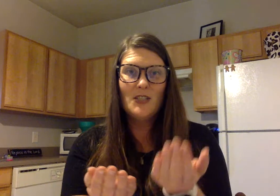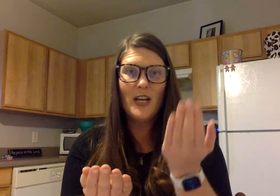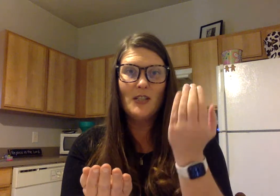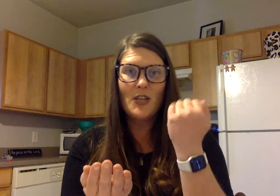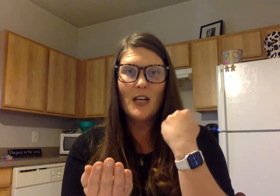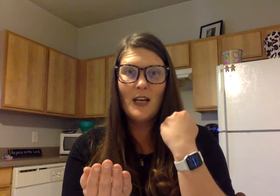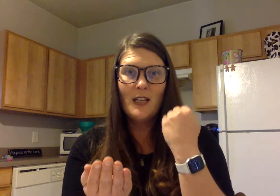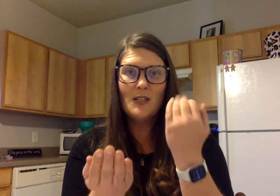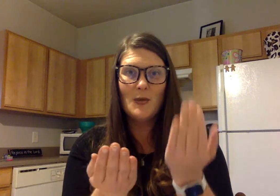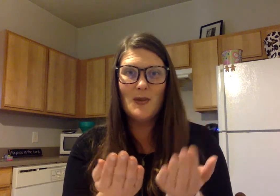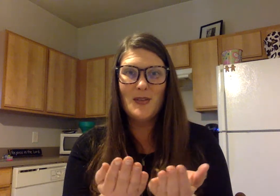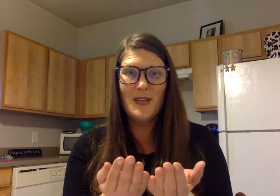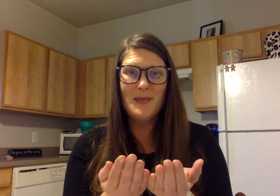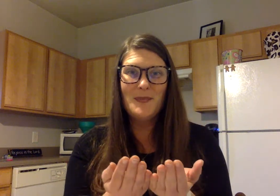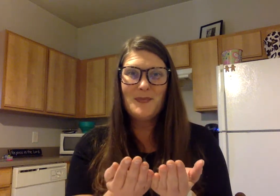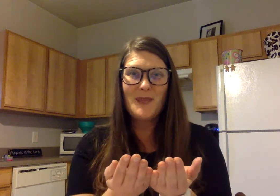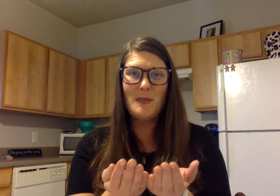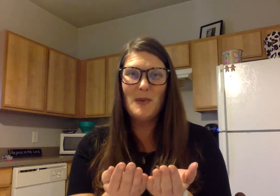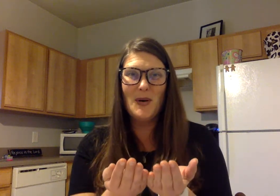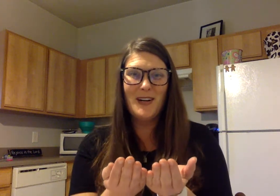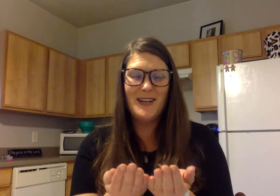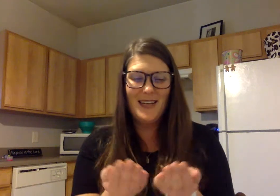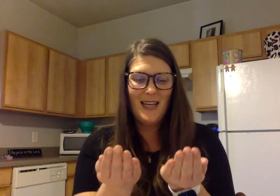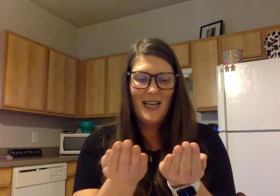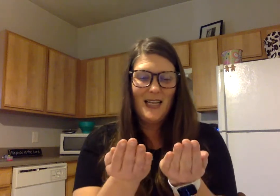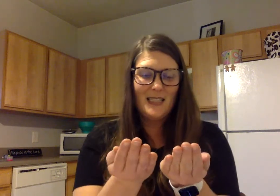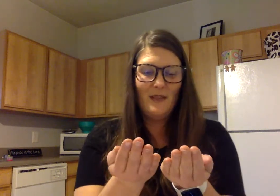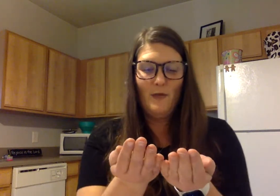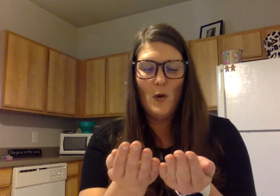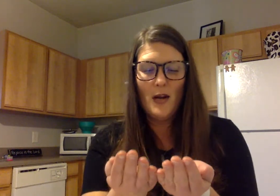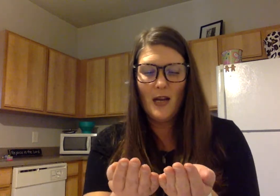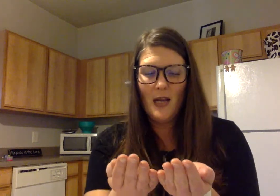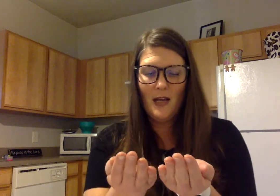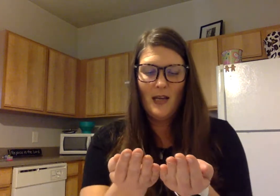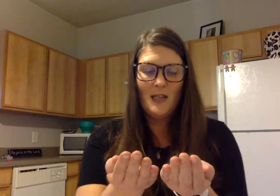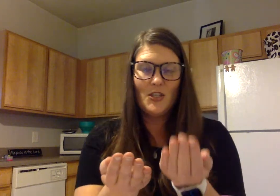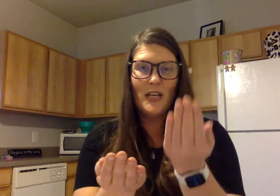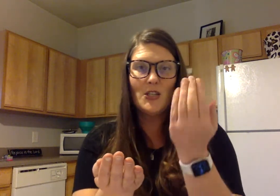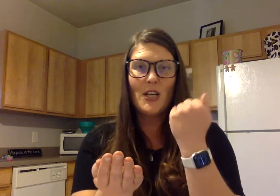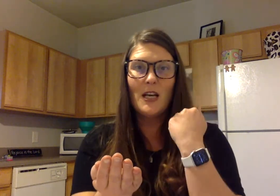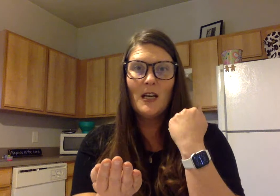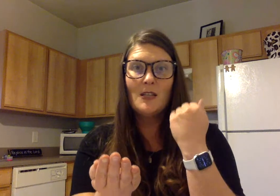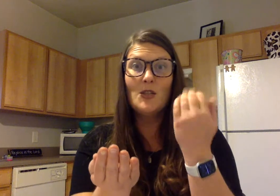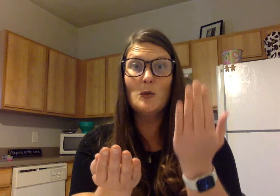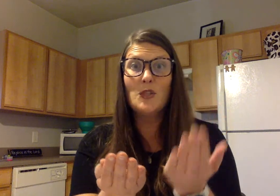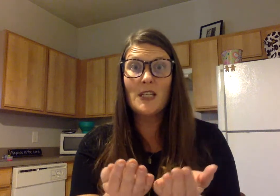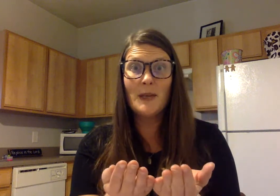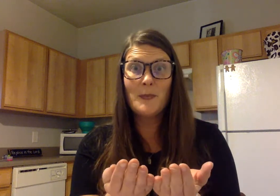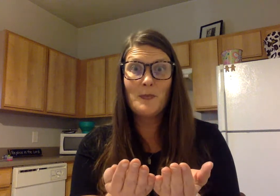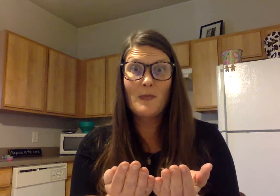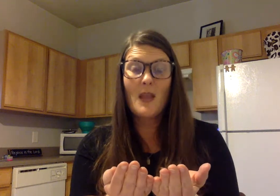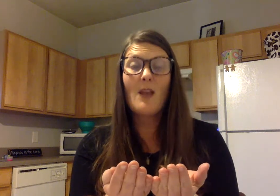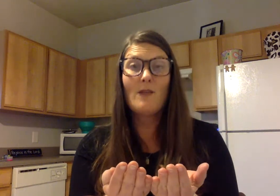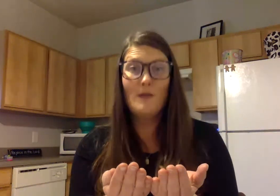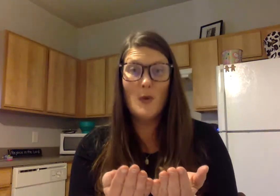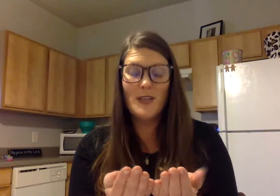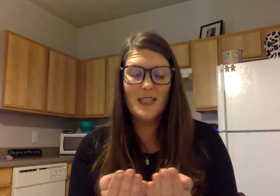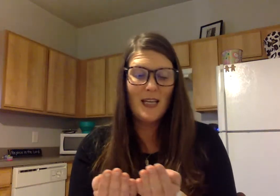change ck to n, barn, say fork, change ck to t, fort,